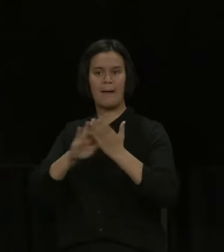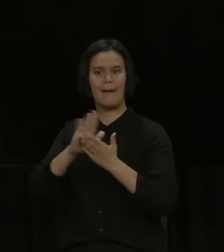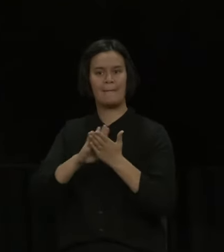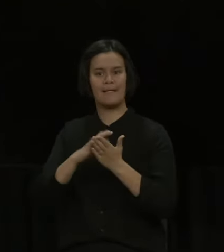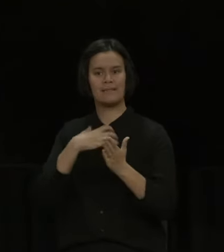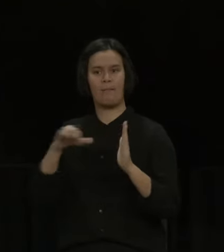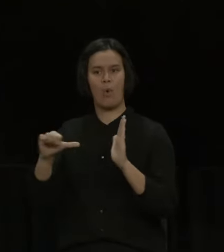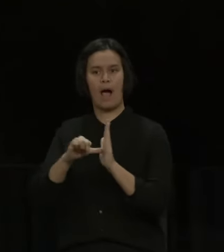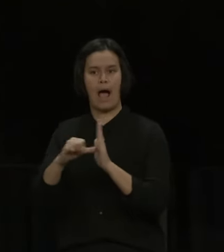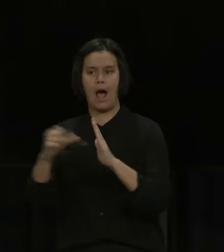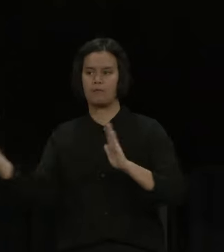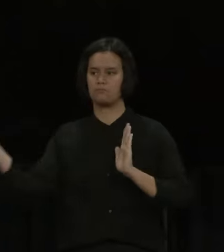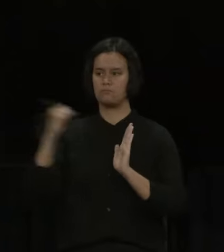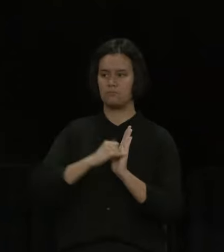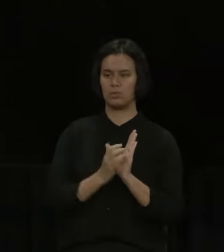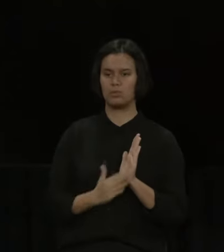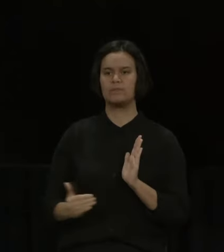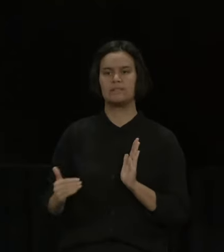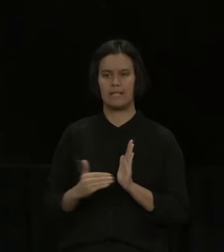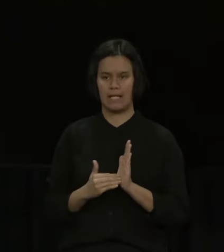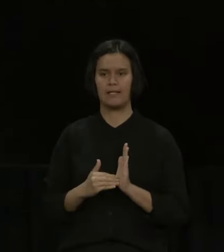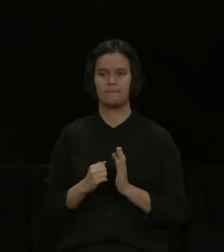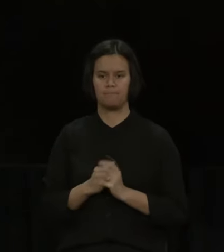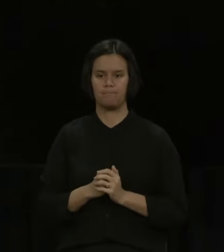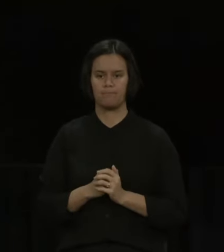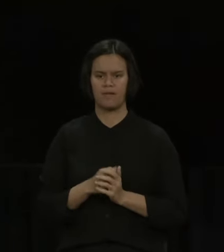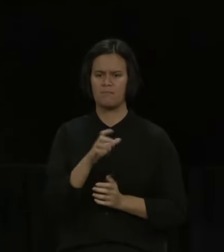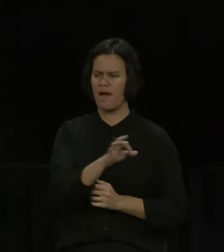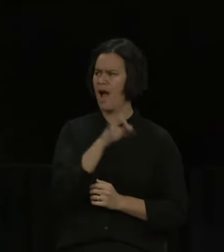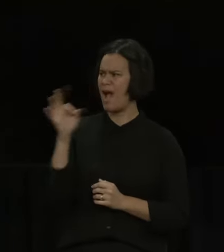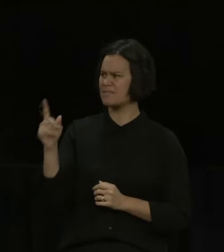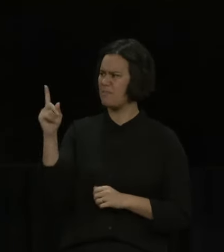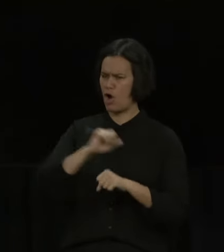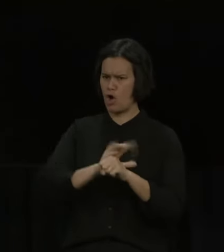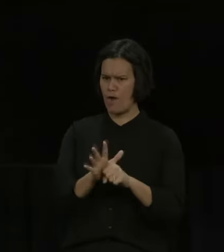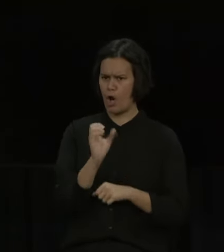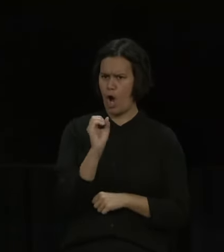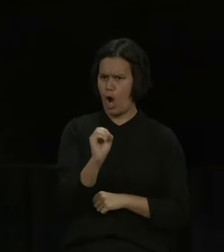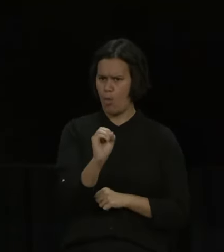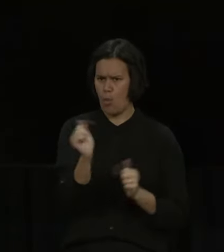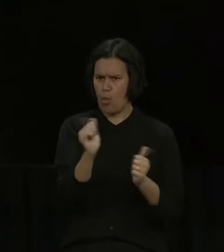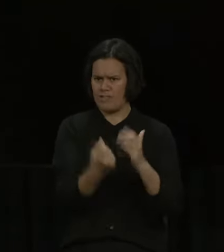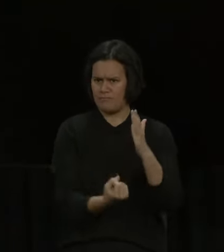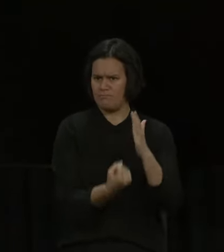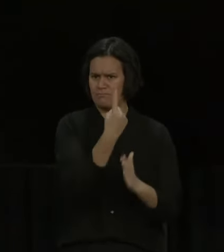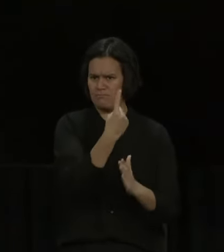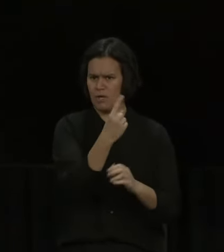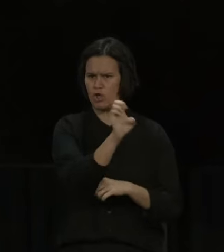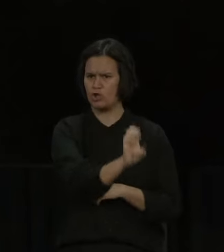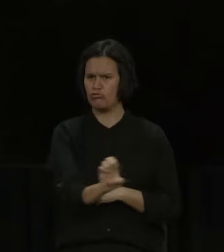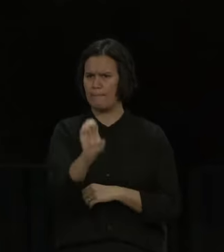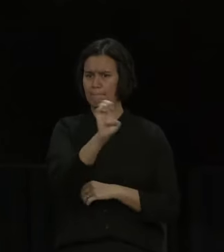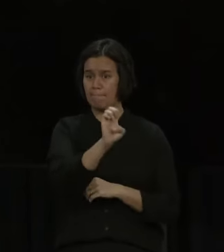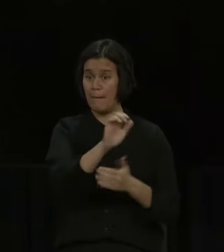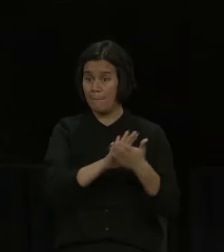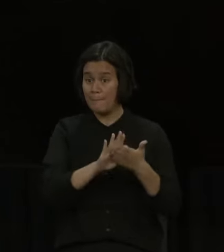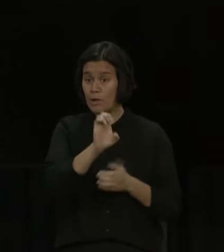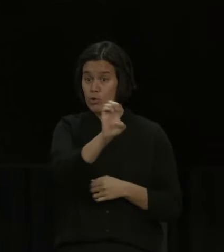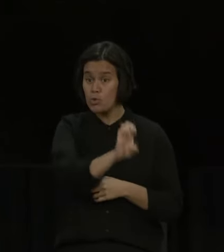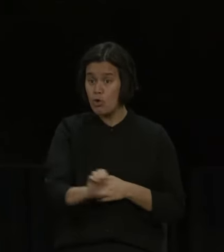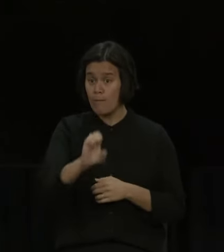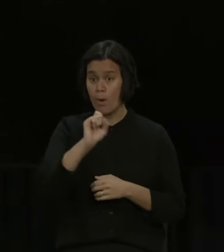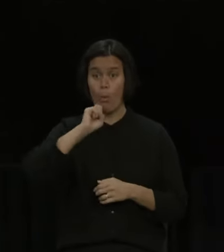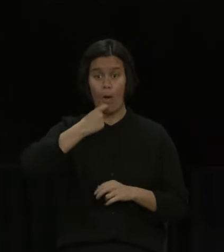news that now was in Europe early than previously expected what will it take to perhaps put some of those European countries on the same list?